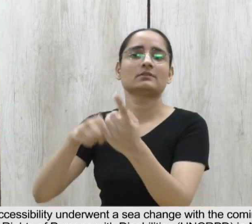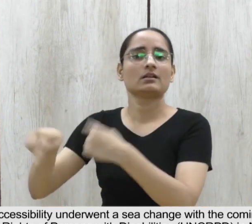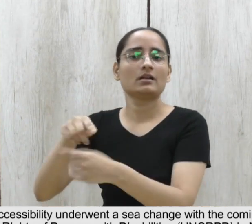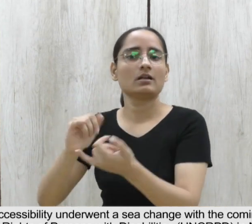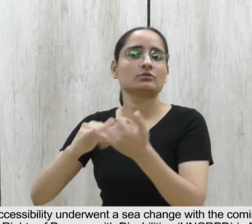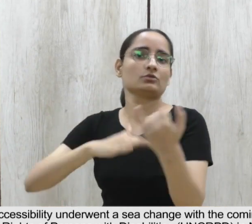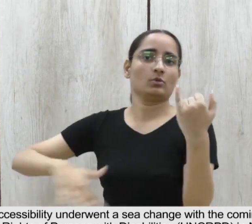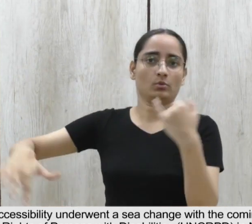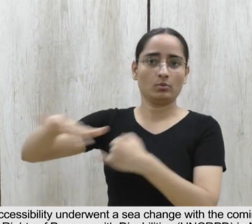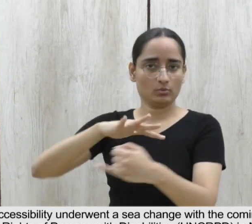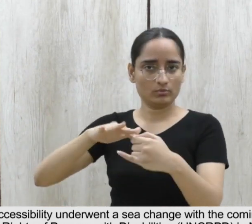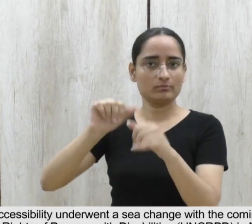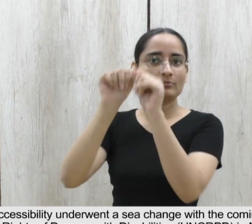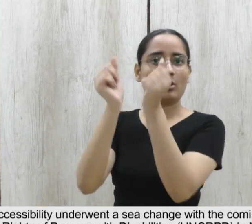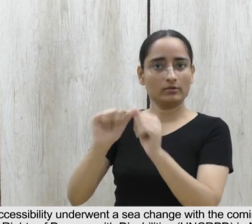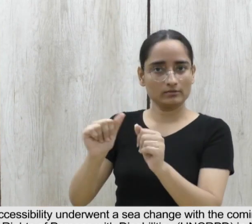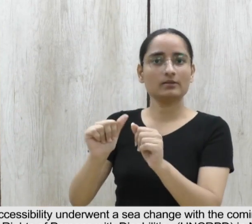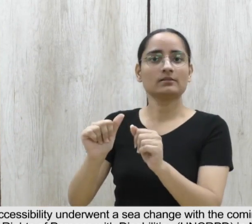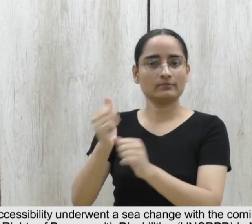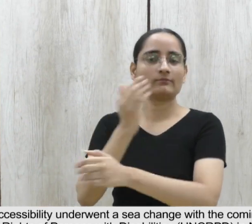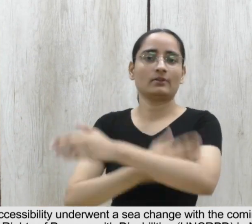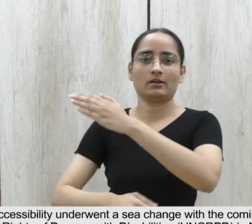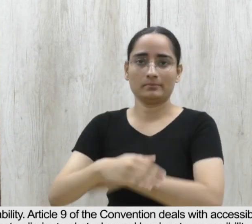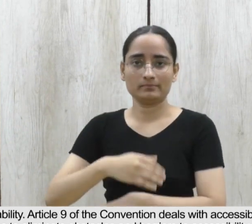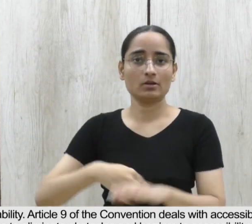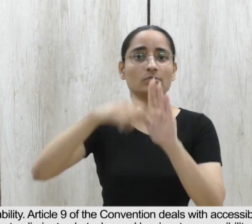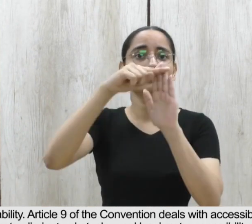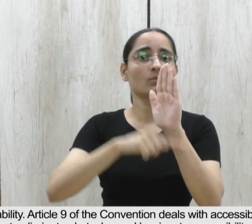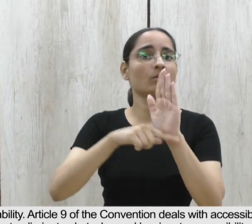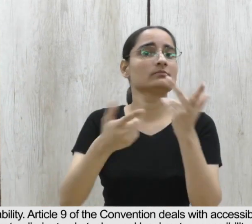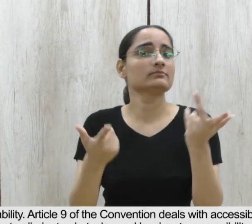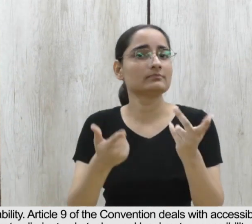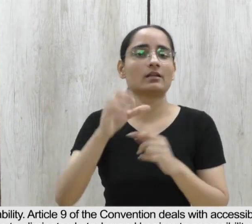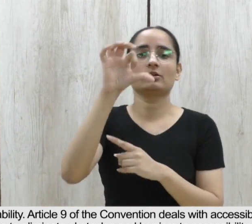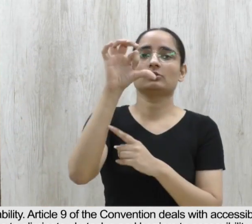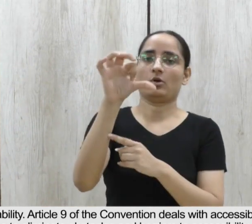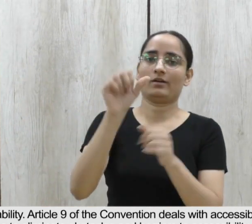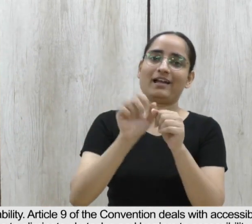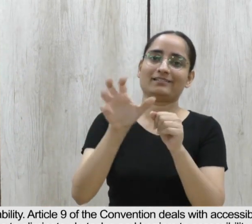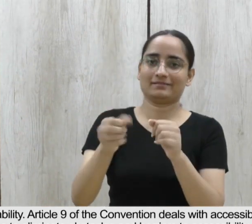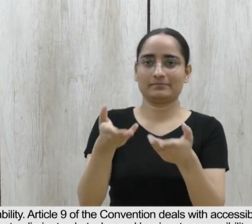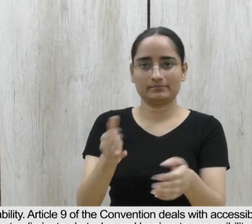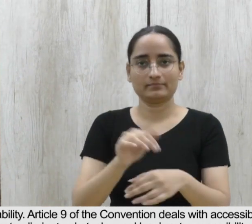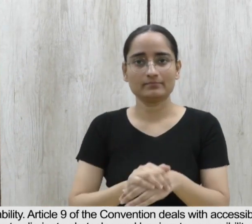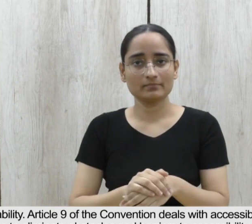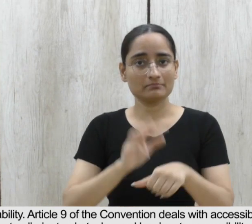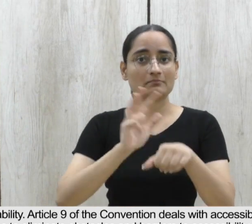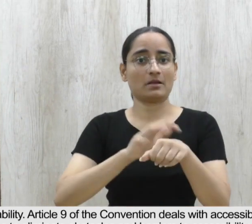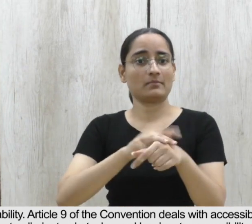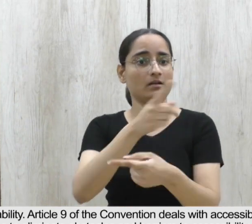May 2008, which is based on the social model of disability. Article 9 of the Convention